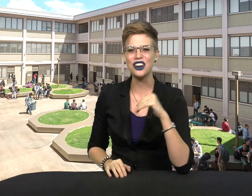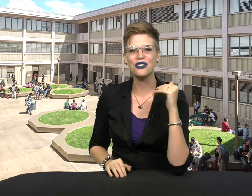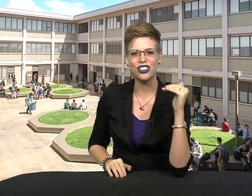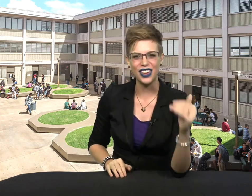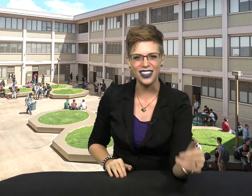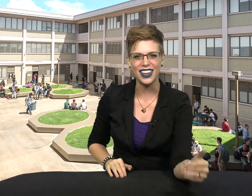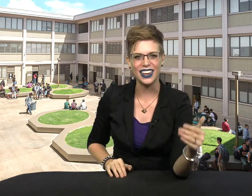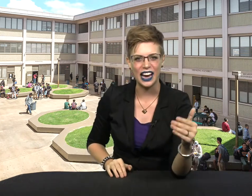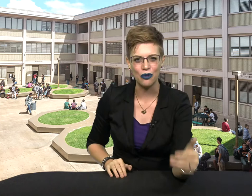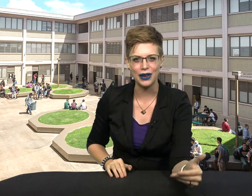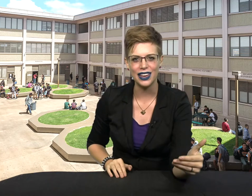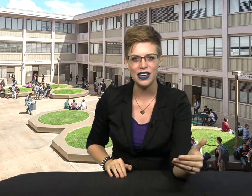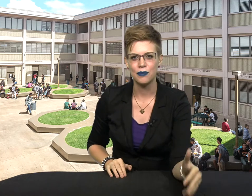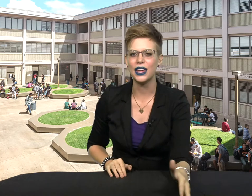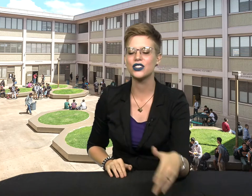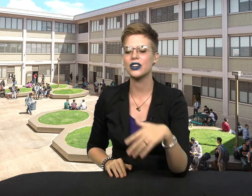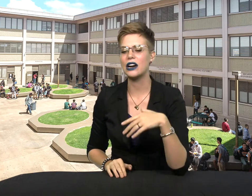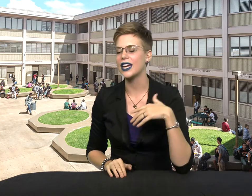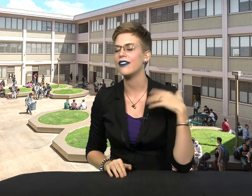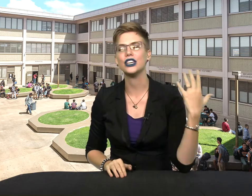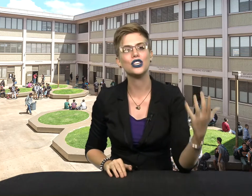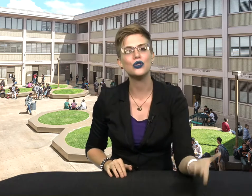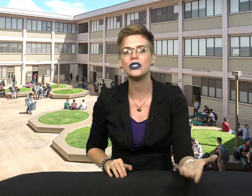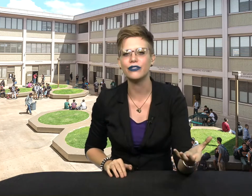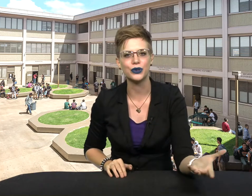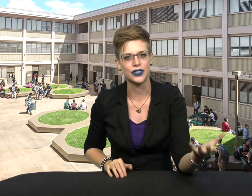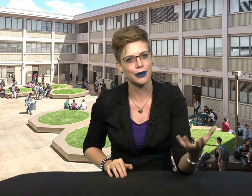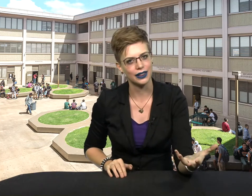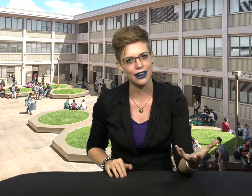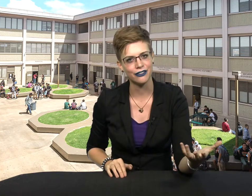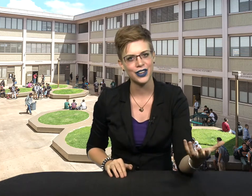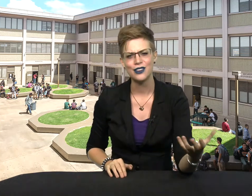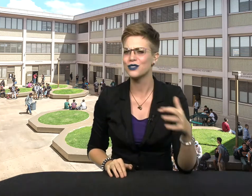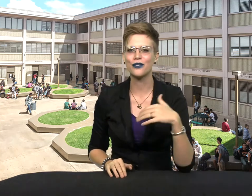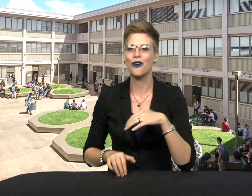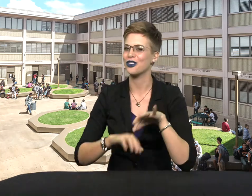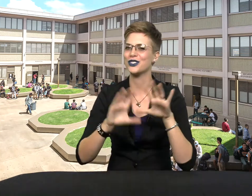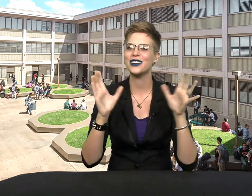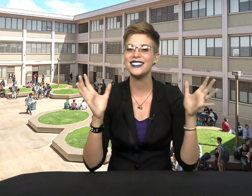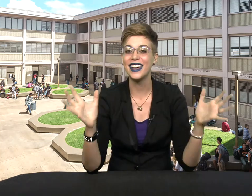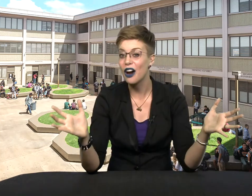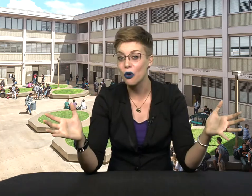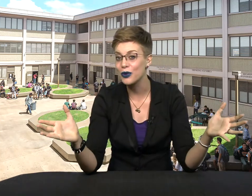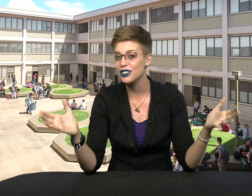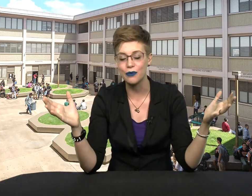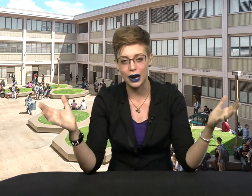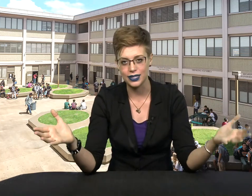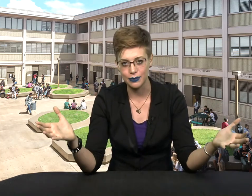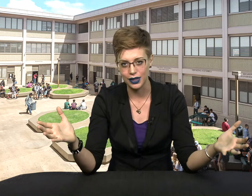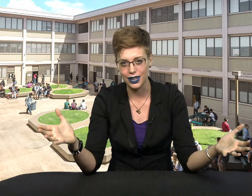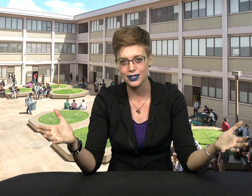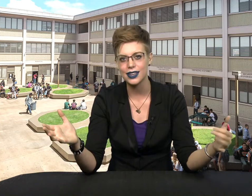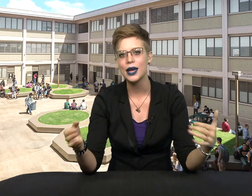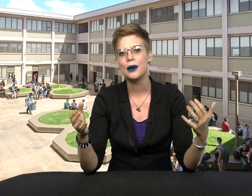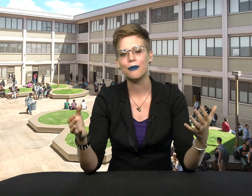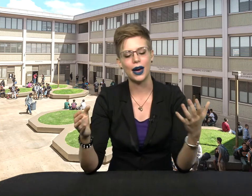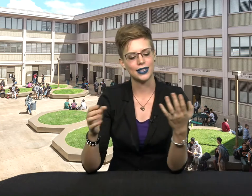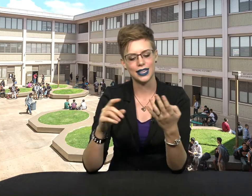don't think they can help me, but they turn out to have a huge influence on my life. So of course, you want to stay open to the possibilities, but keep